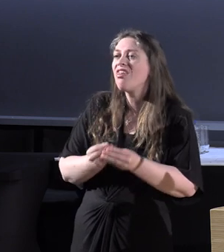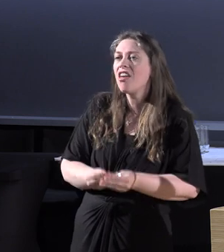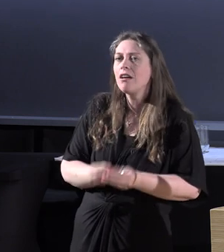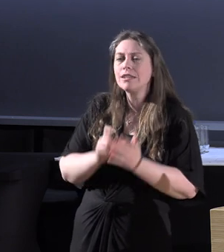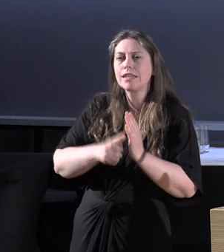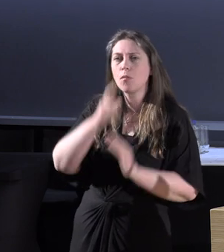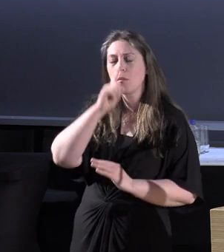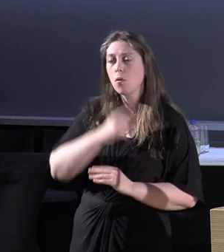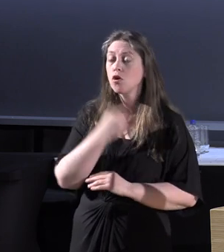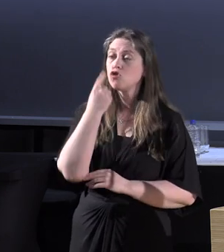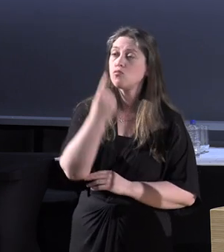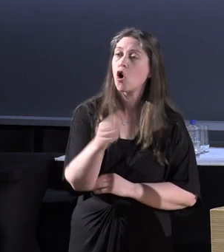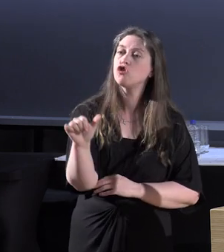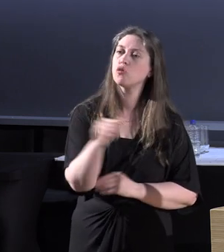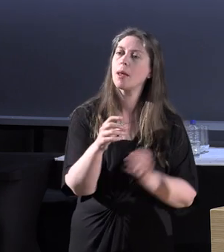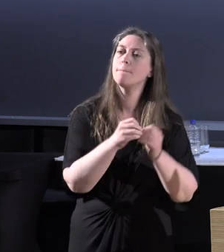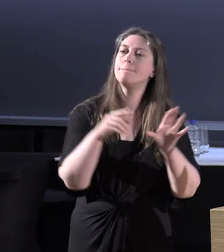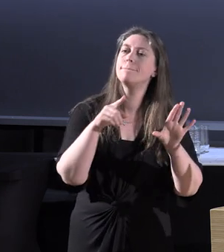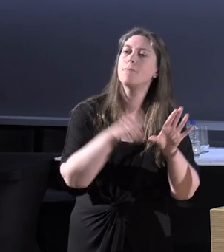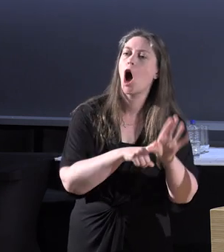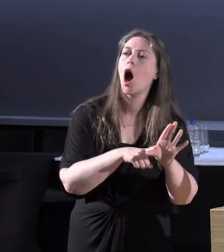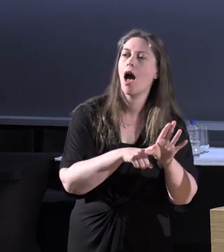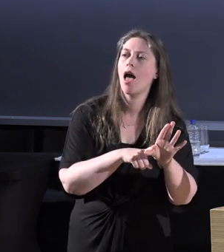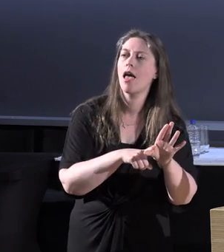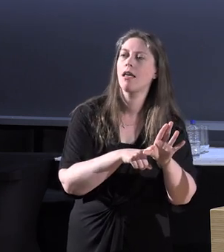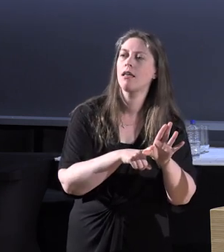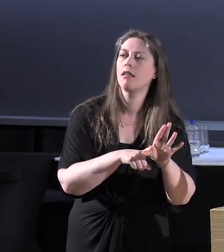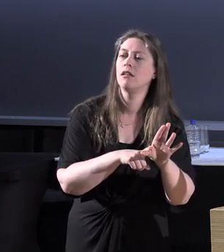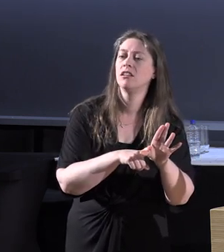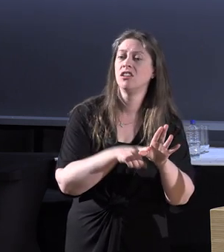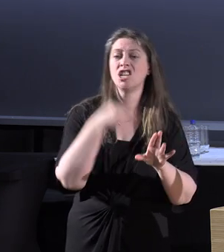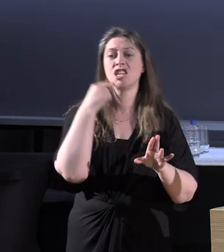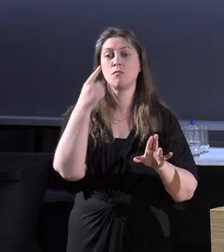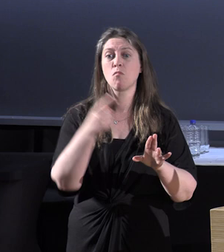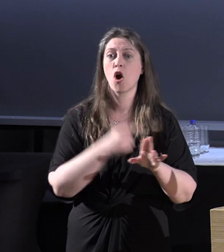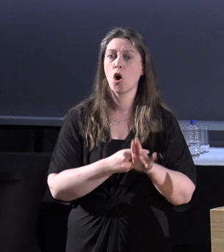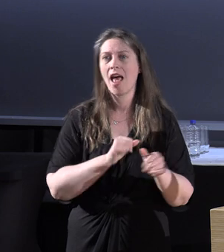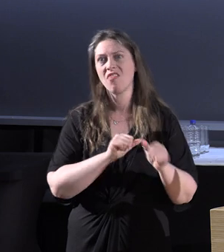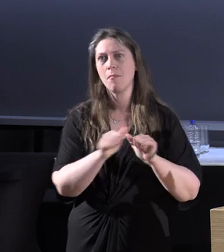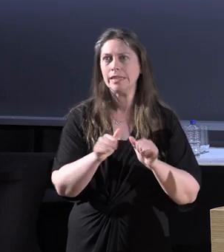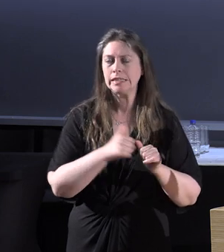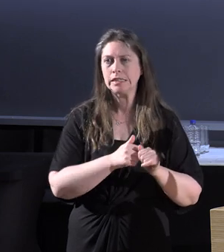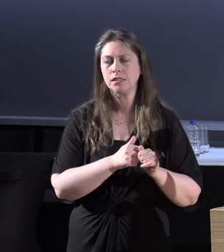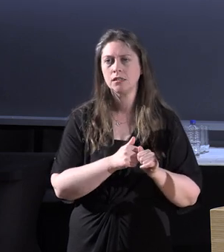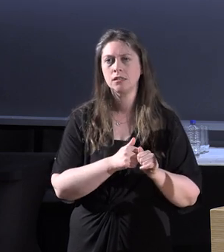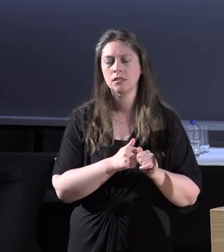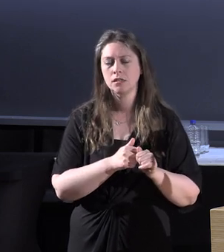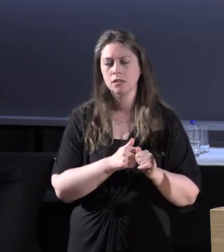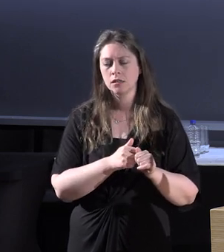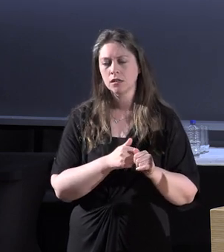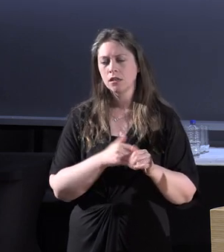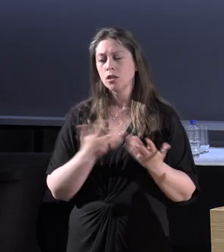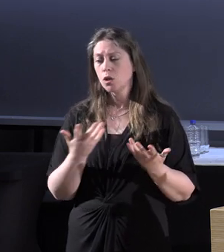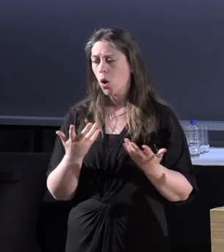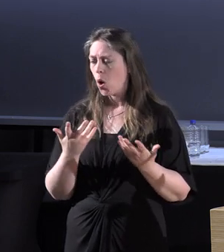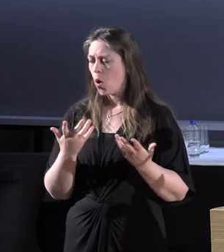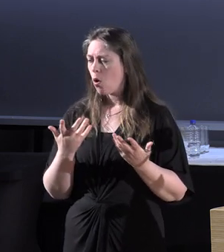Tomorrow, tomorrow, some of them should be by, at least tomorrow. We need to be mindful of social justice,